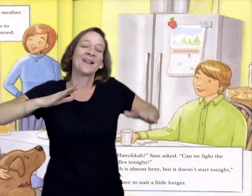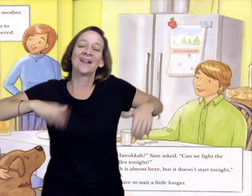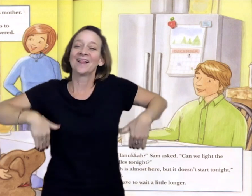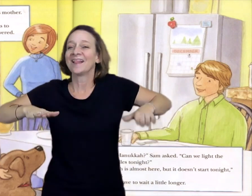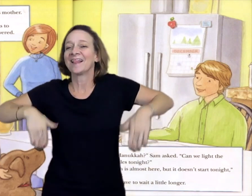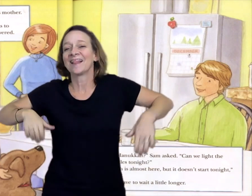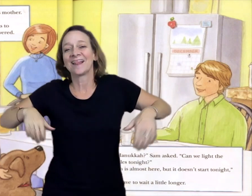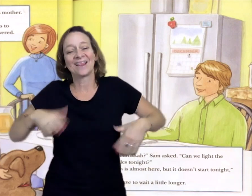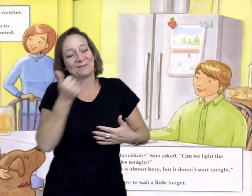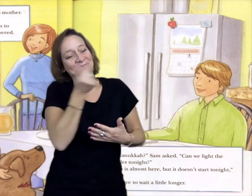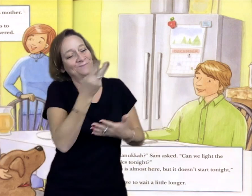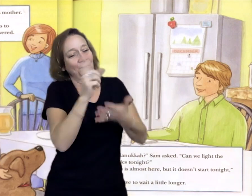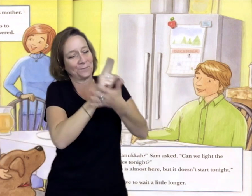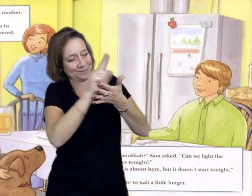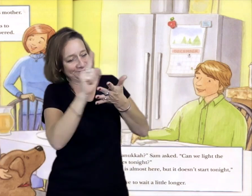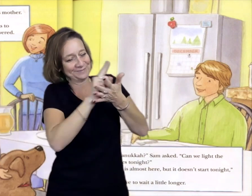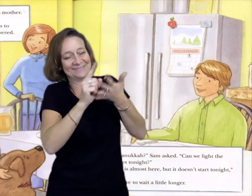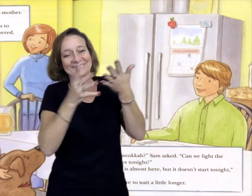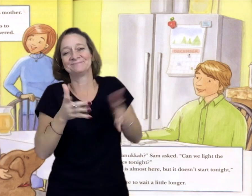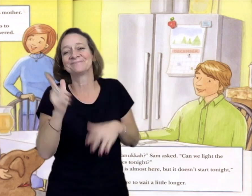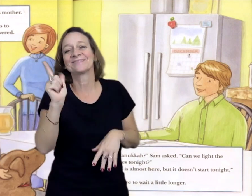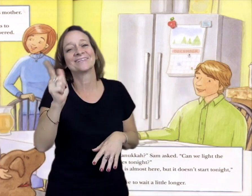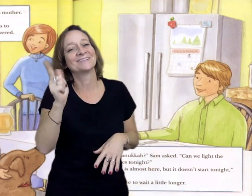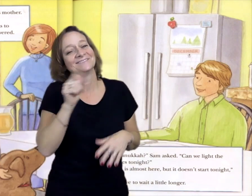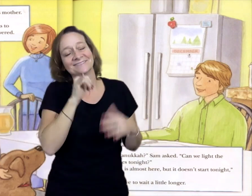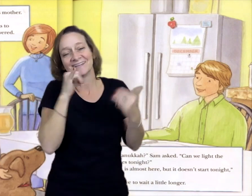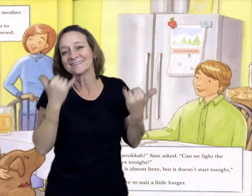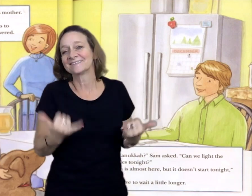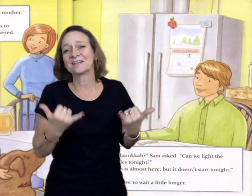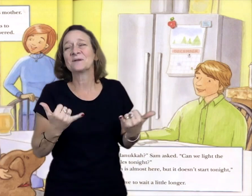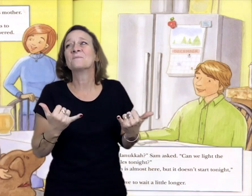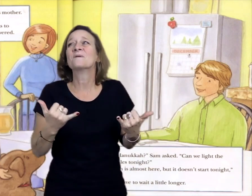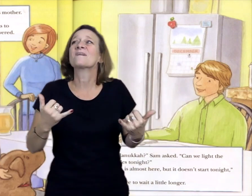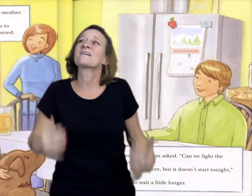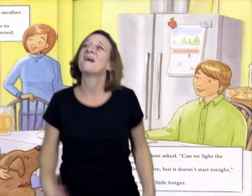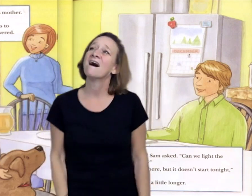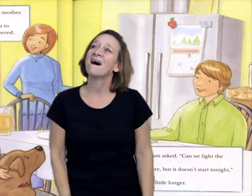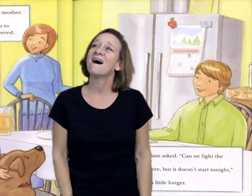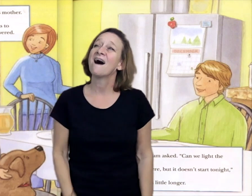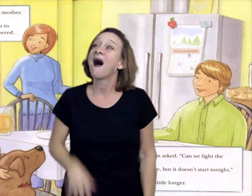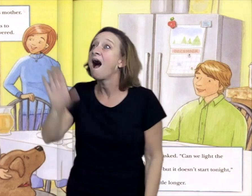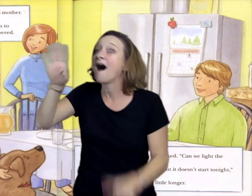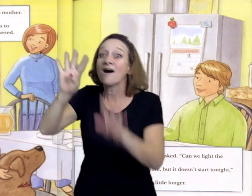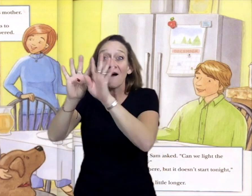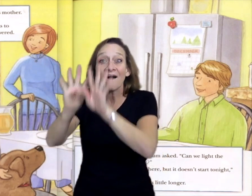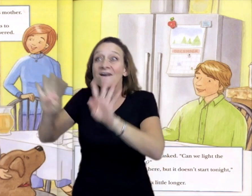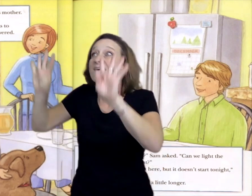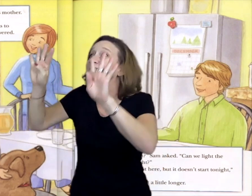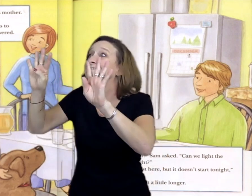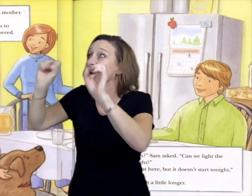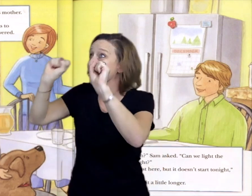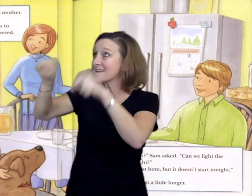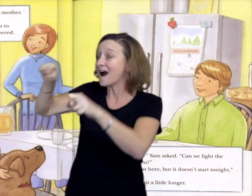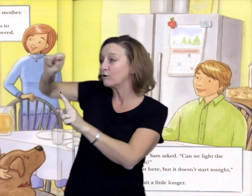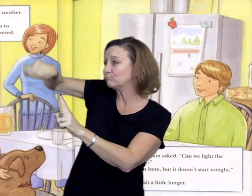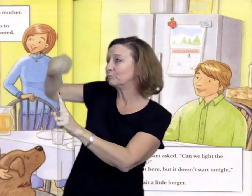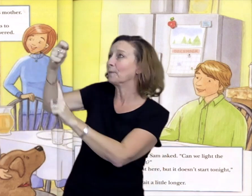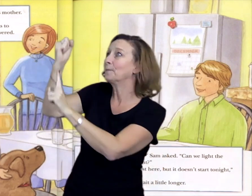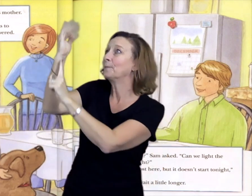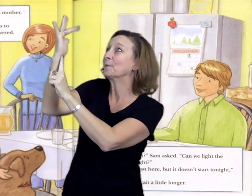Not yet. There are a few more weeks to go until Christmas, his mother answered. What about